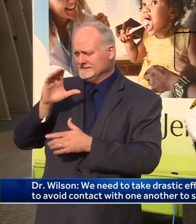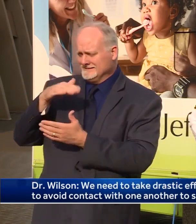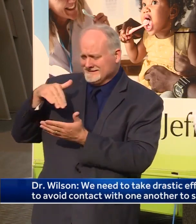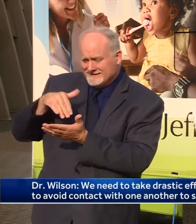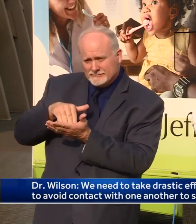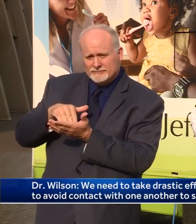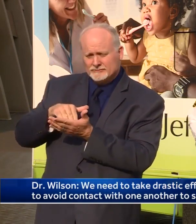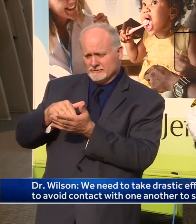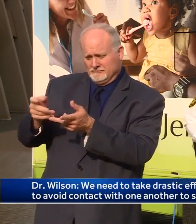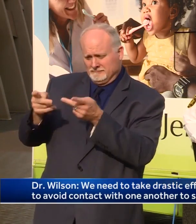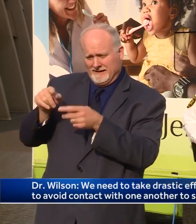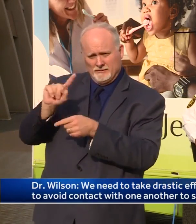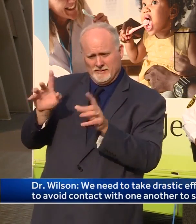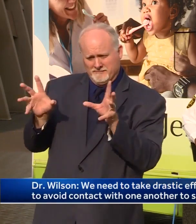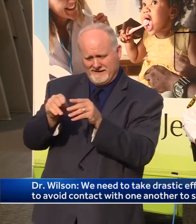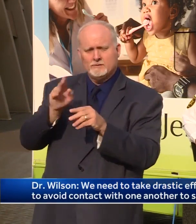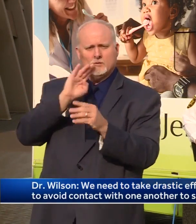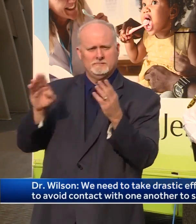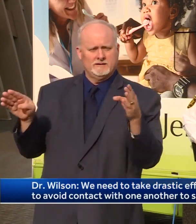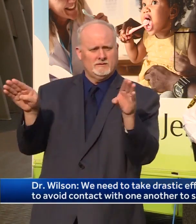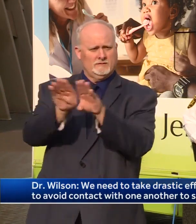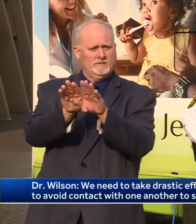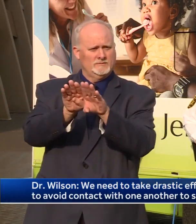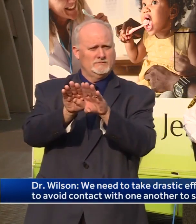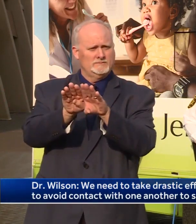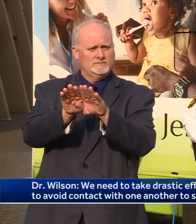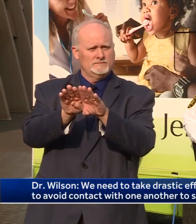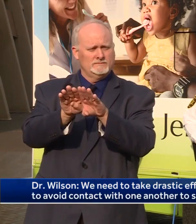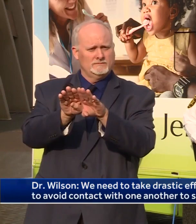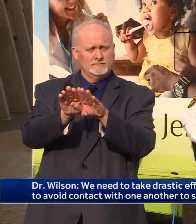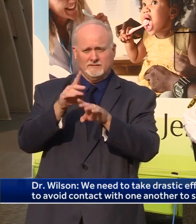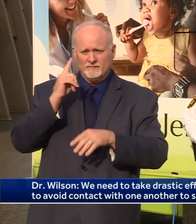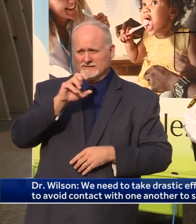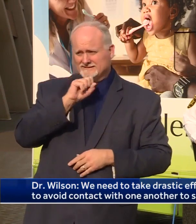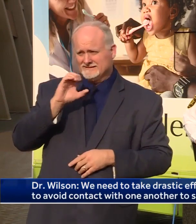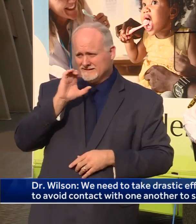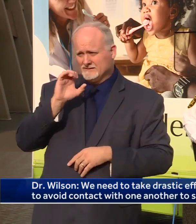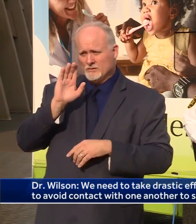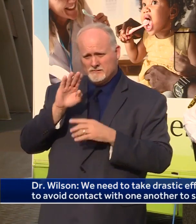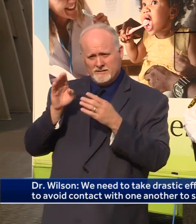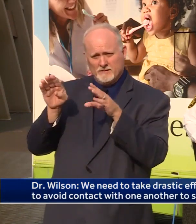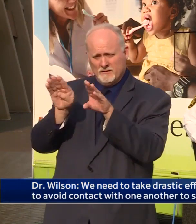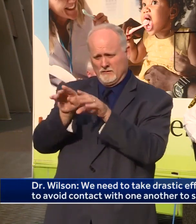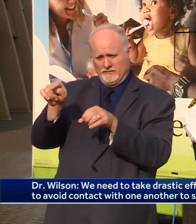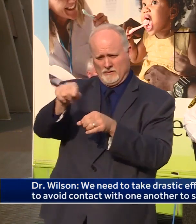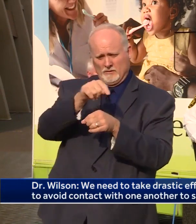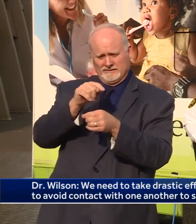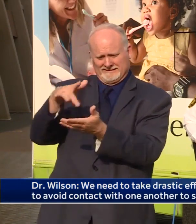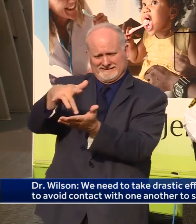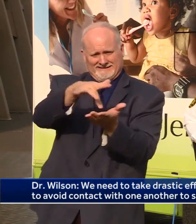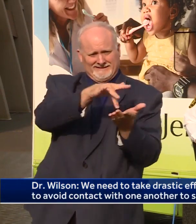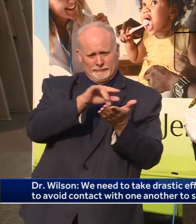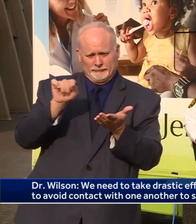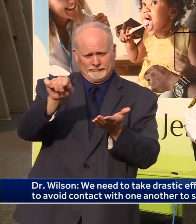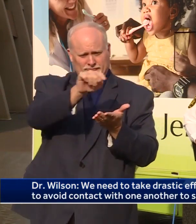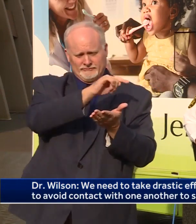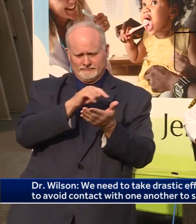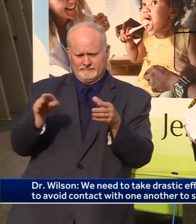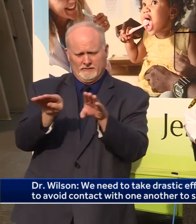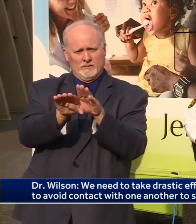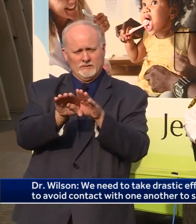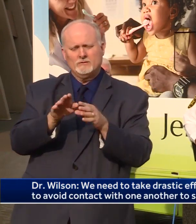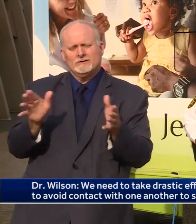gatherings shall be closed. We are urging senior citizen centers and their partners